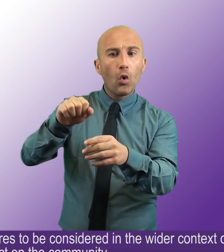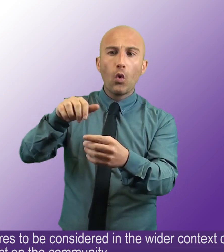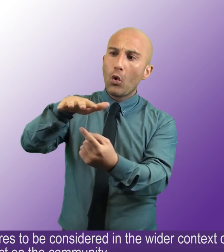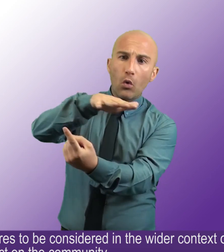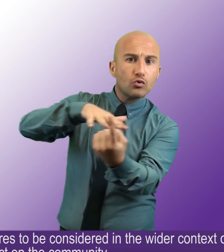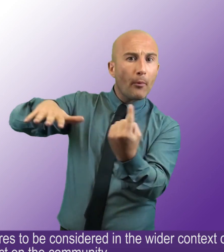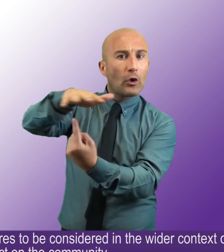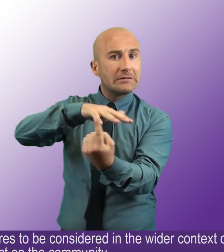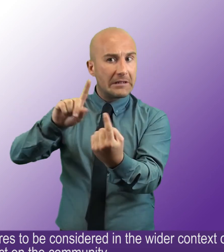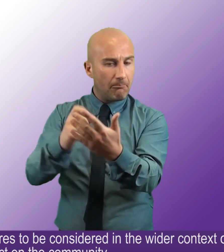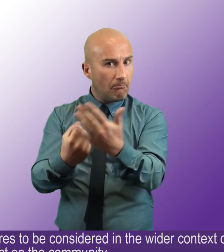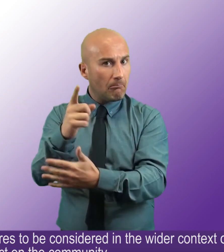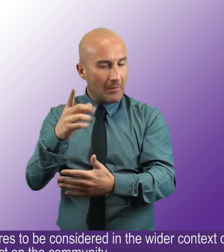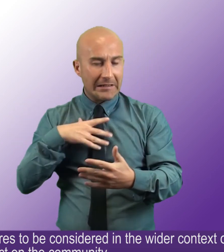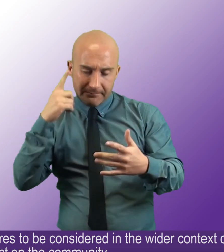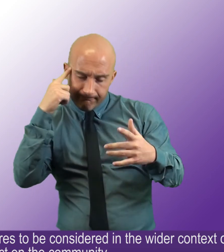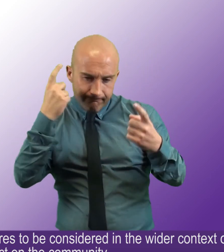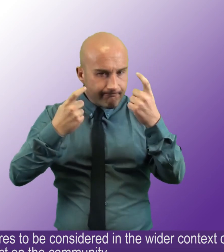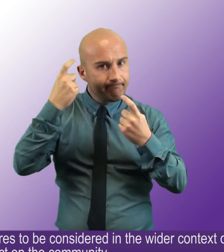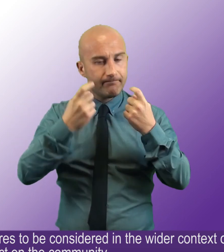for The The The Are The